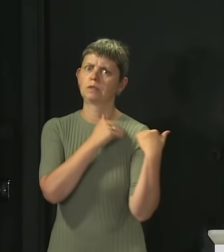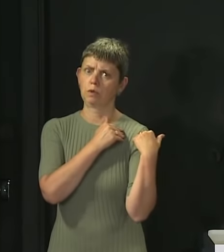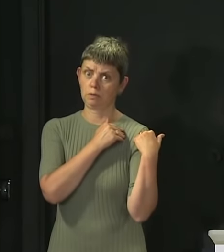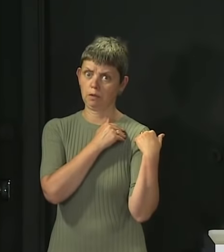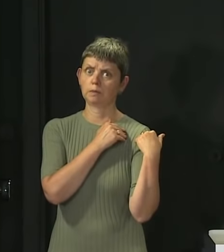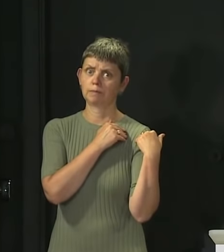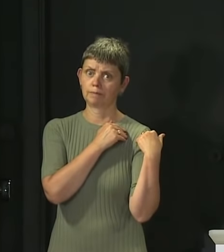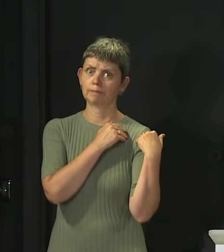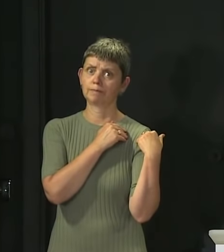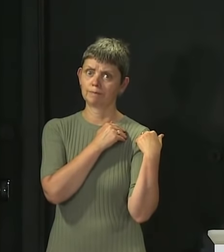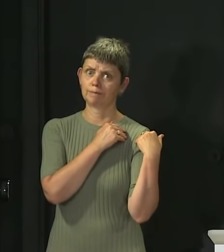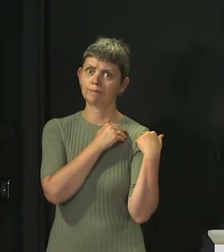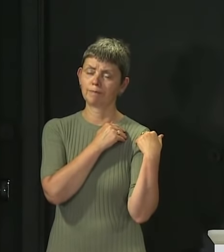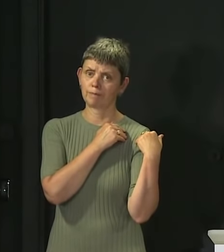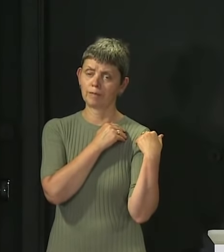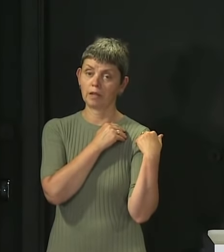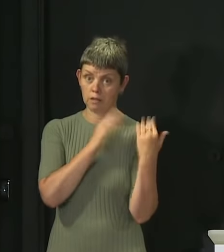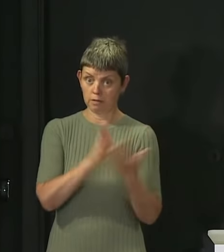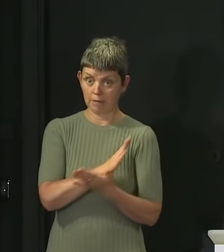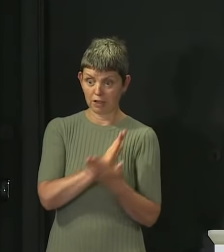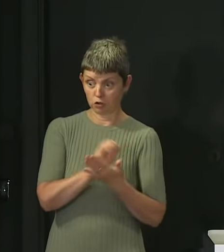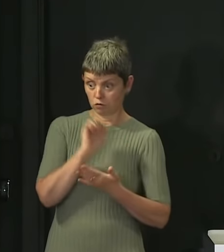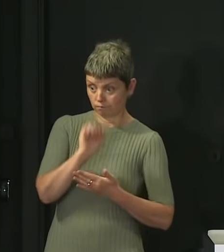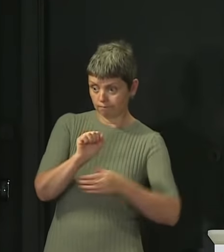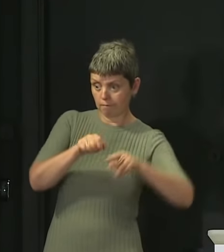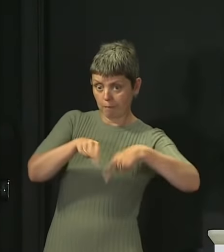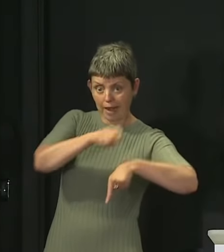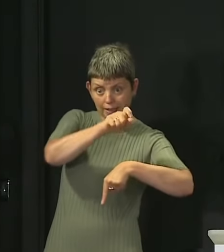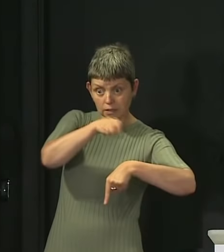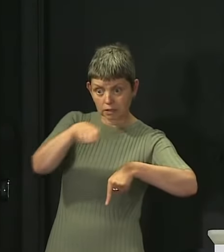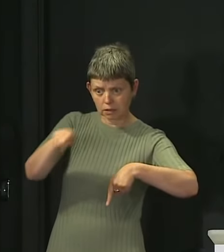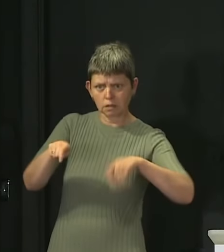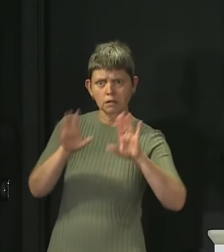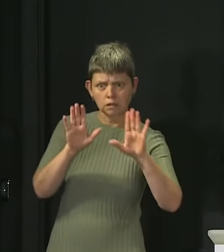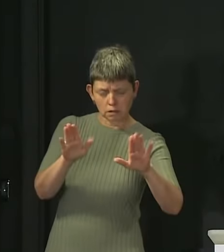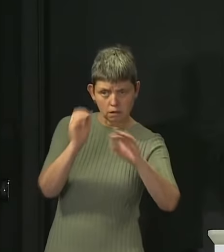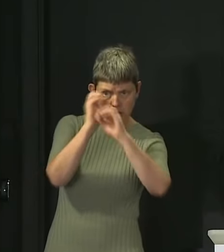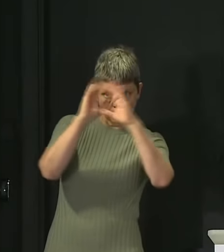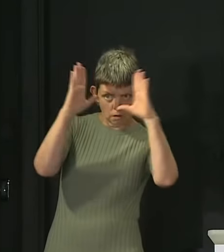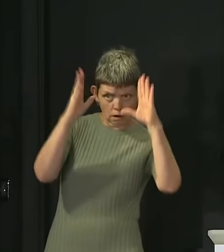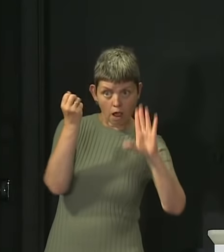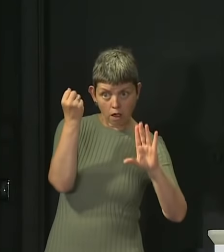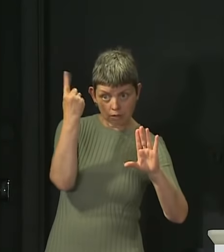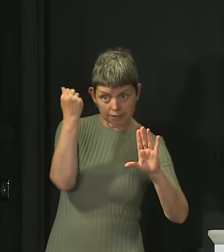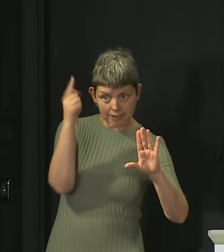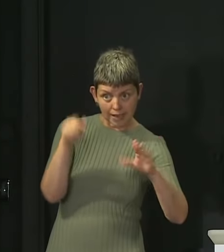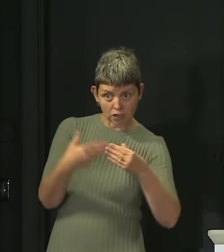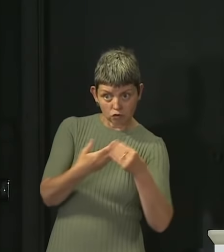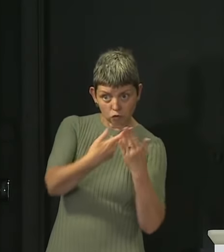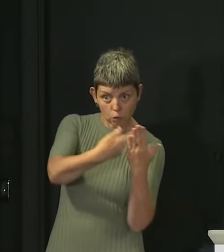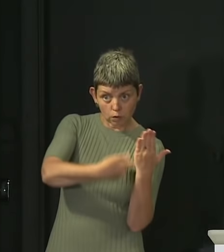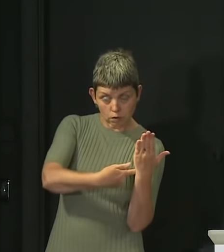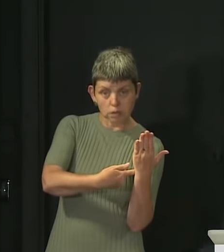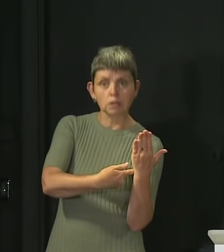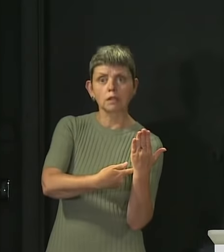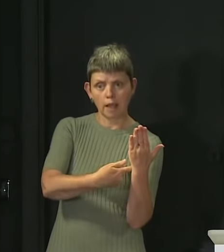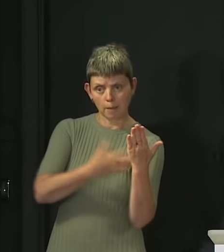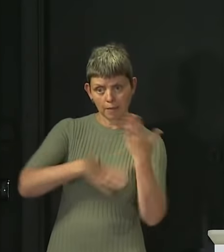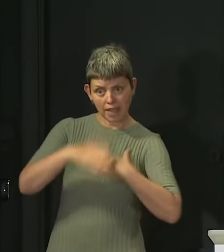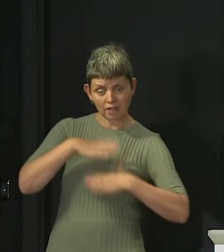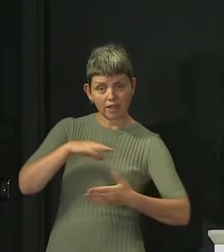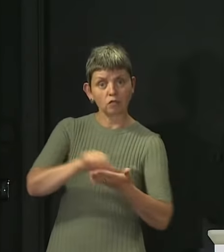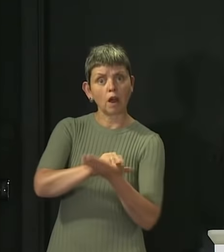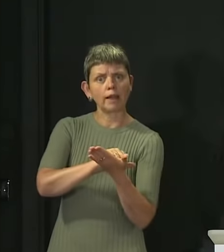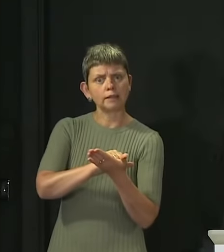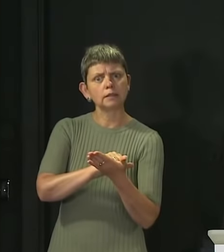responsibility to make sure that their players know what they should be doing and what they shouldn't be doing and that their players are behaving responsibly. So